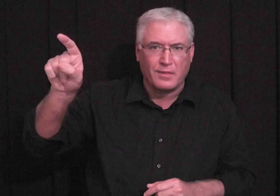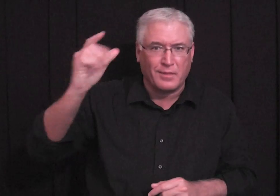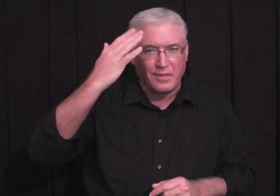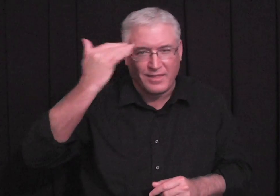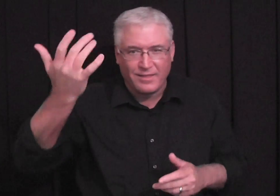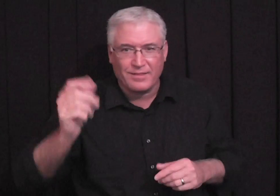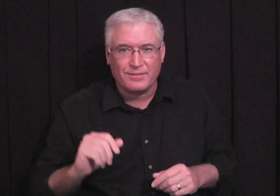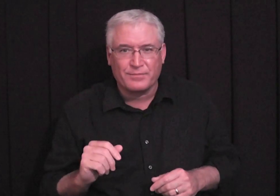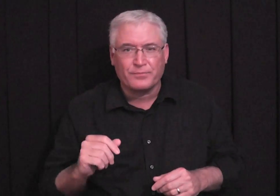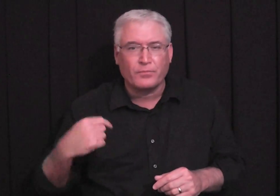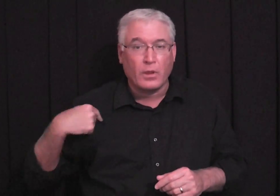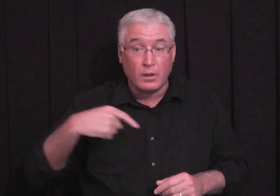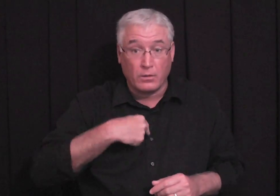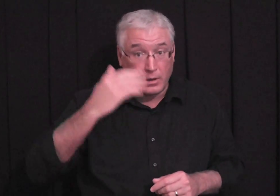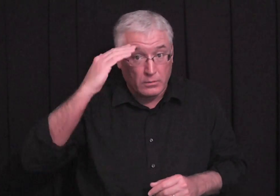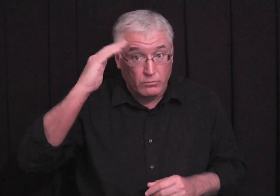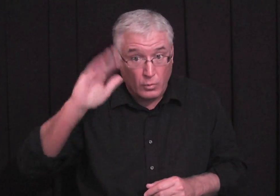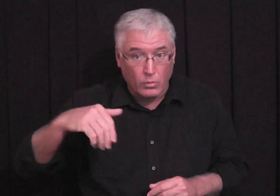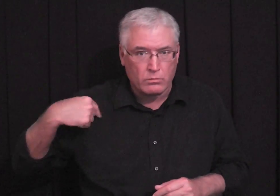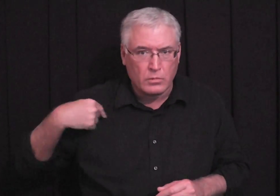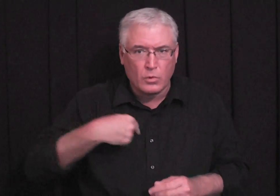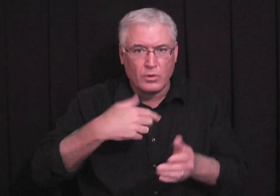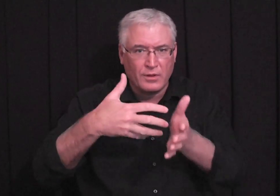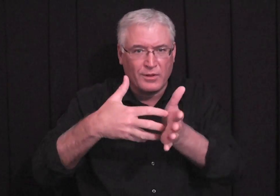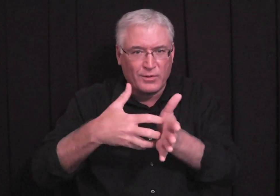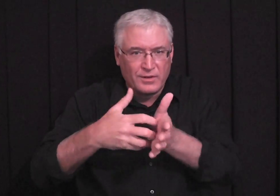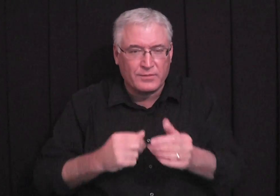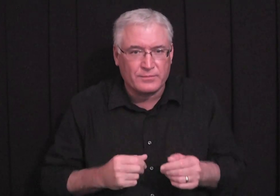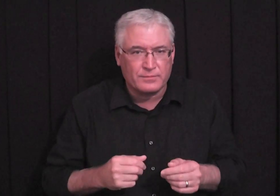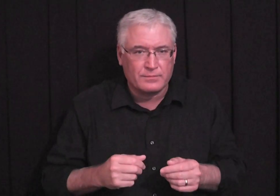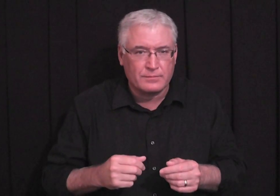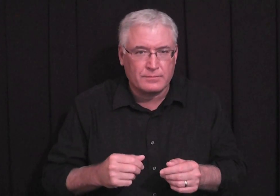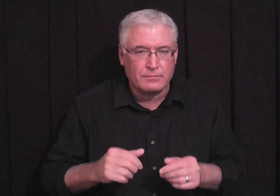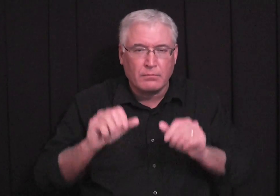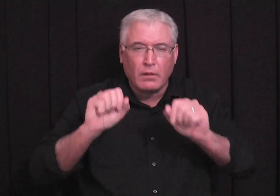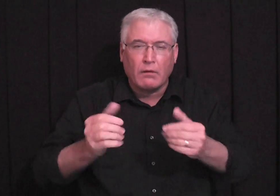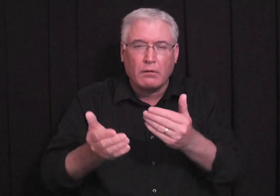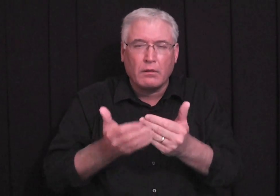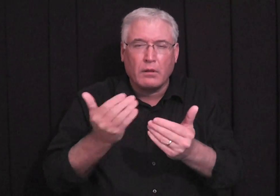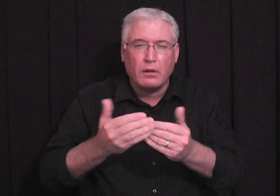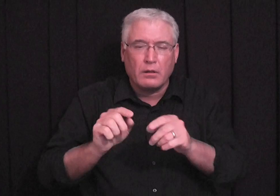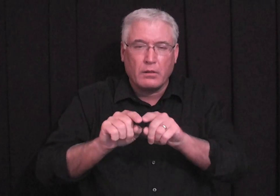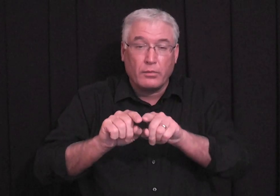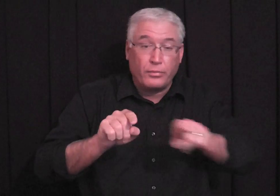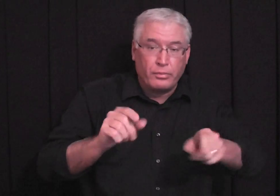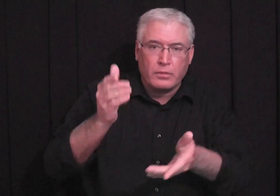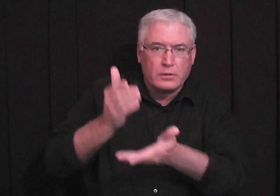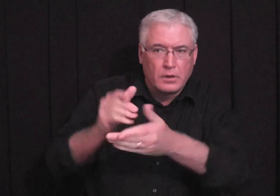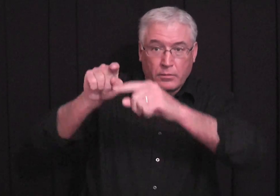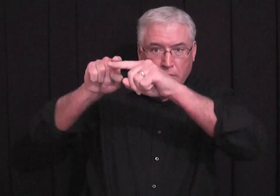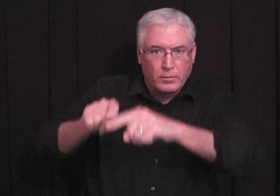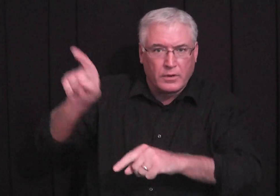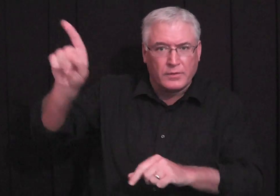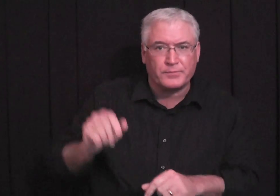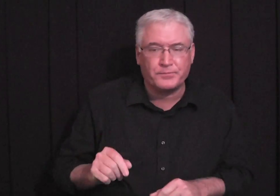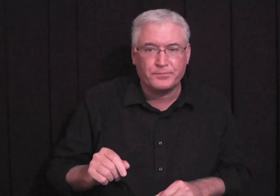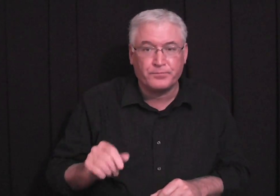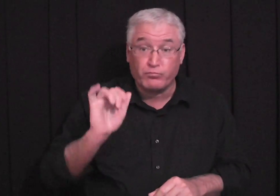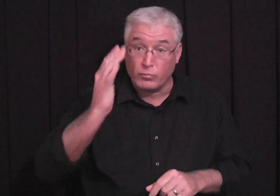Why do we do that? Well, the reason is because we know that we are weak. You know, it's easy that we can go astray. We